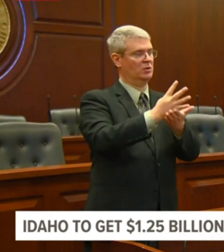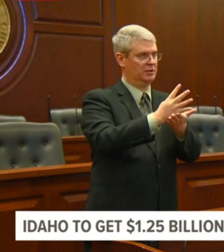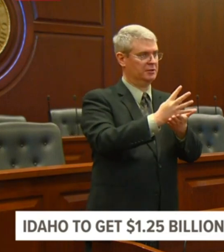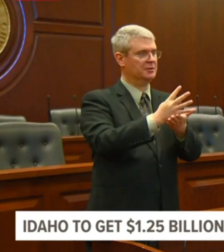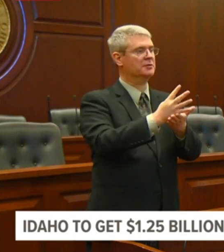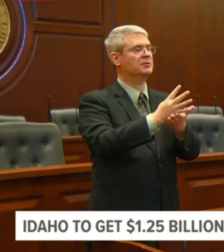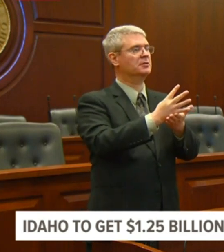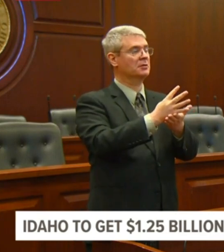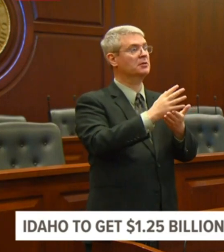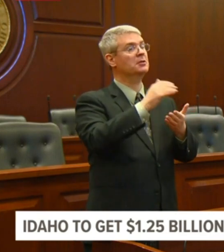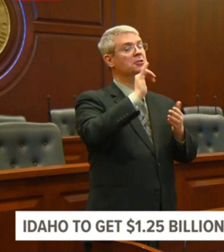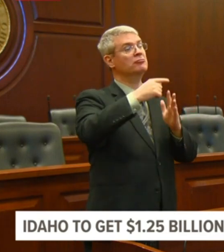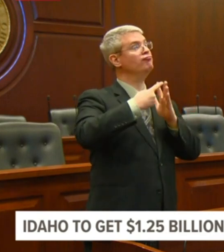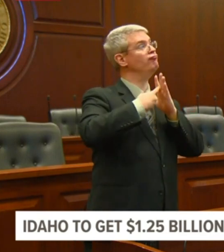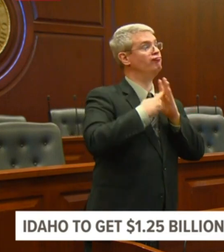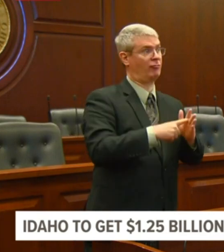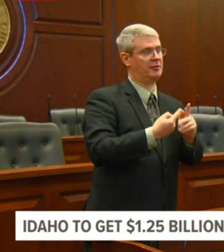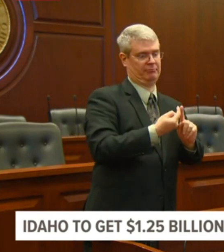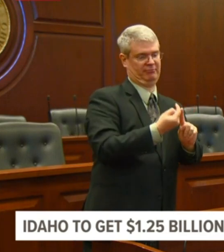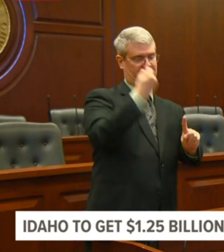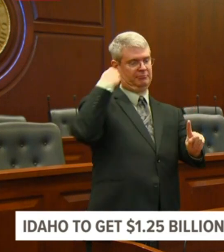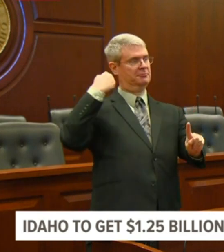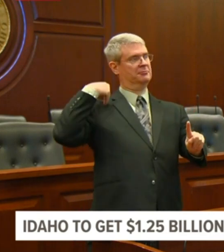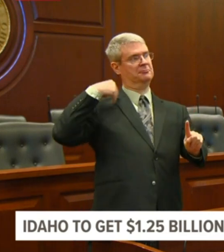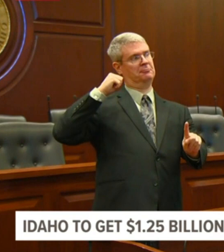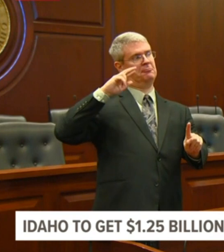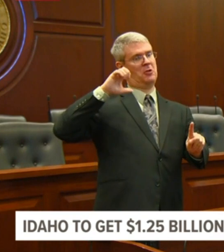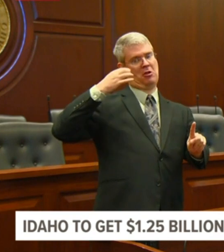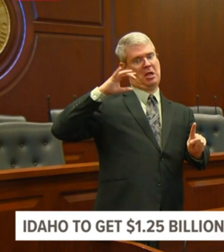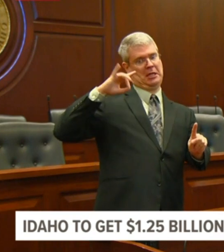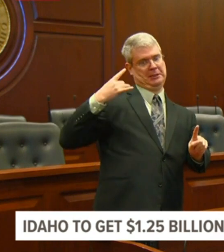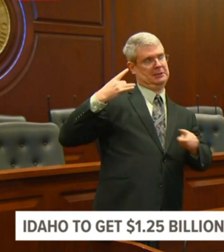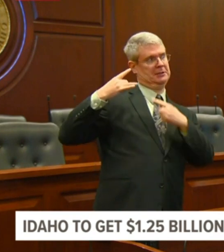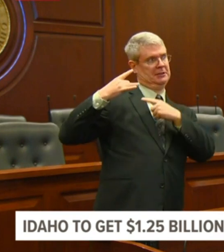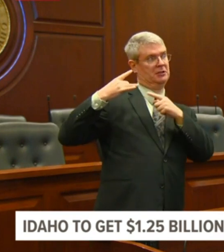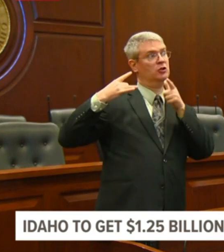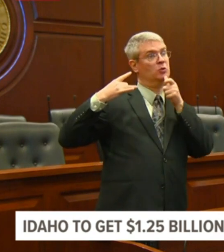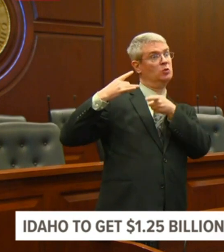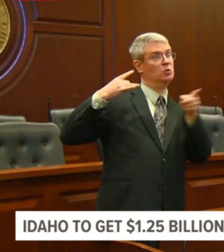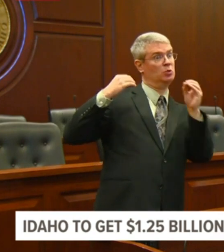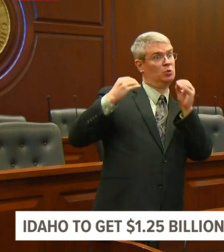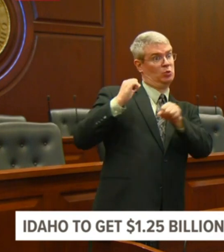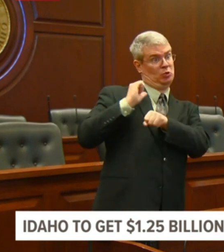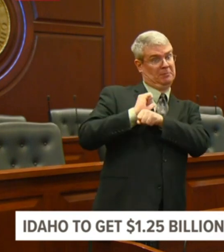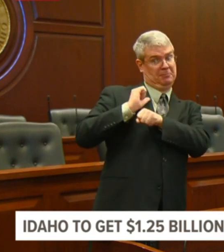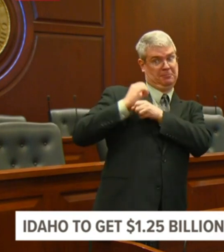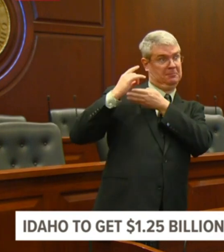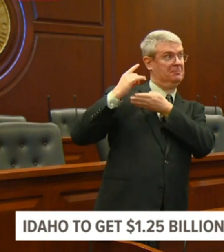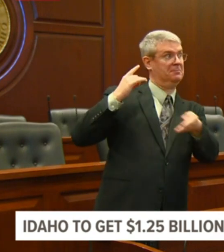today further position the state of Idaho and its citizens to overcome this challenge we're facing.